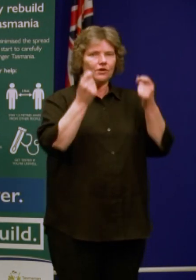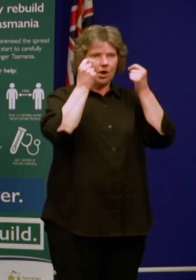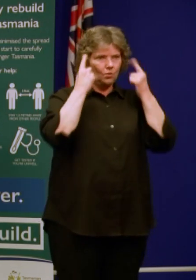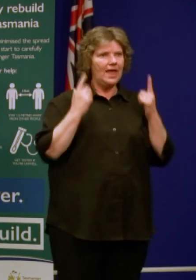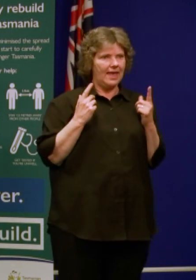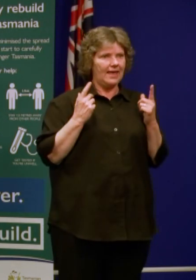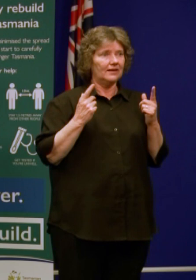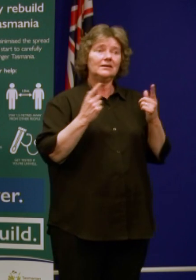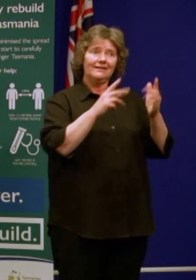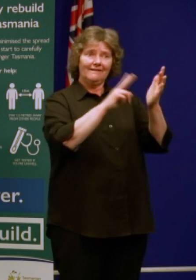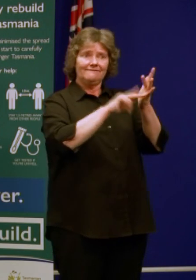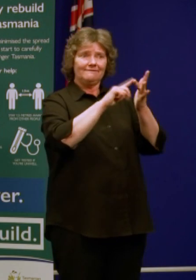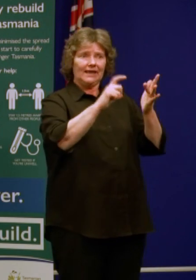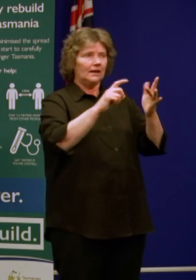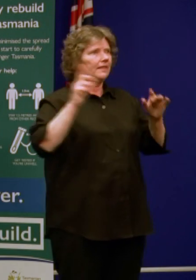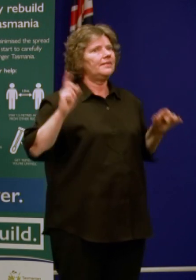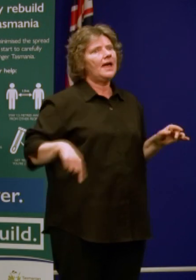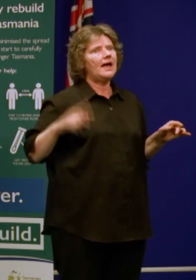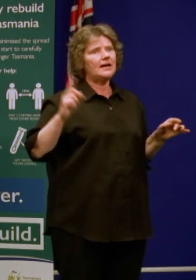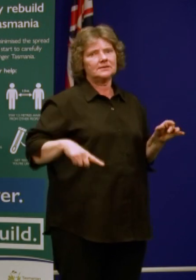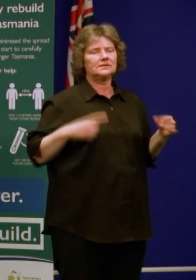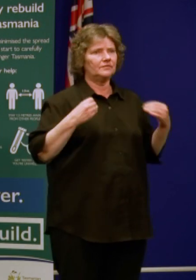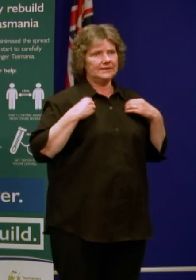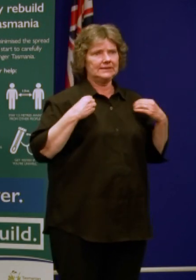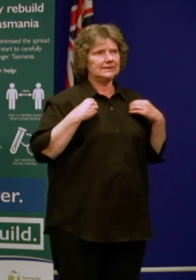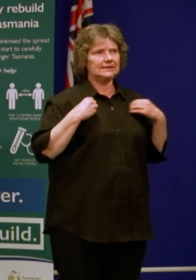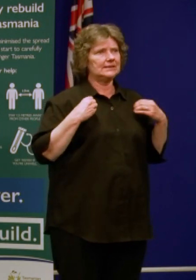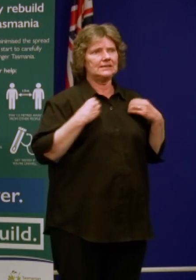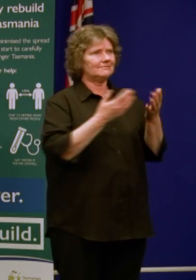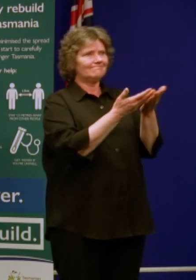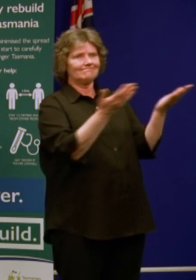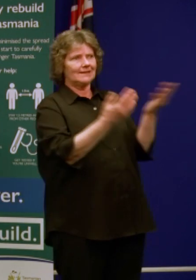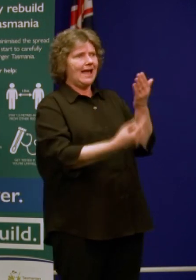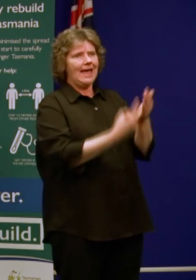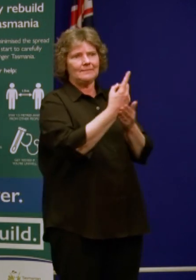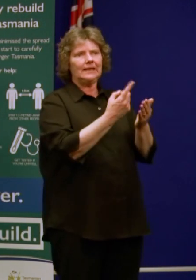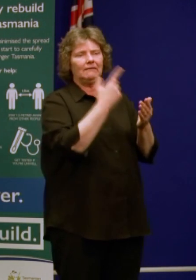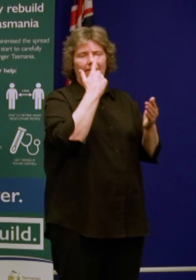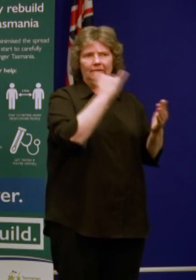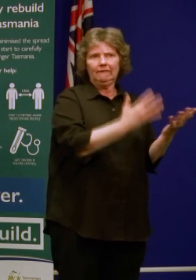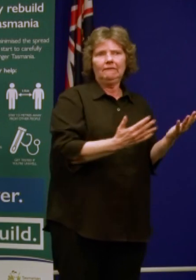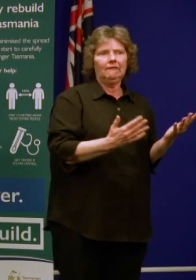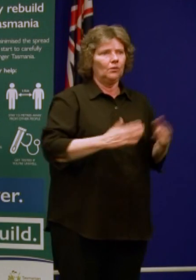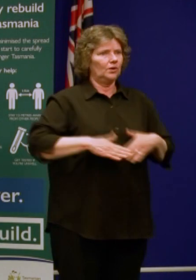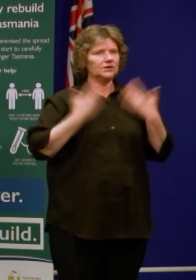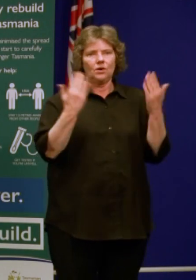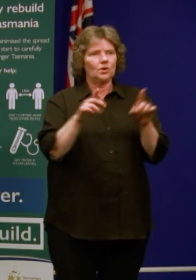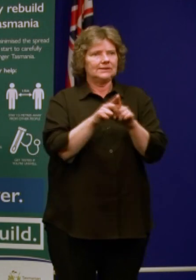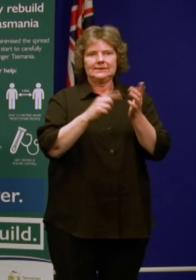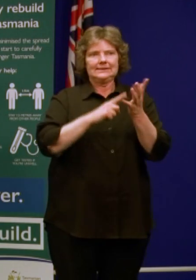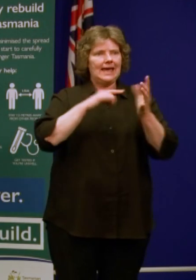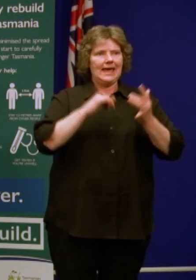in Victoria, that we certainly do not want to put Tasmanians back in that position where small businesses